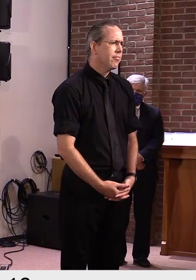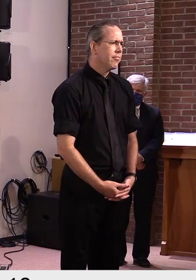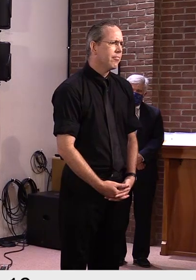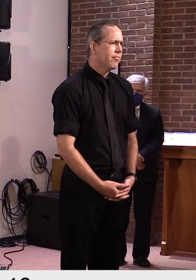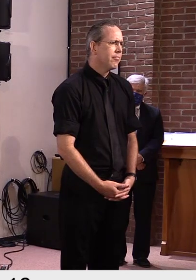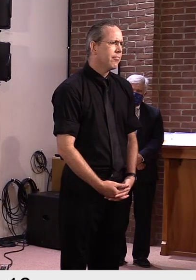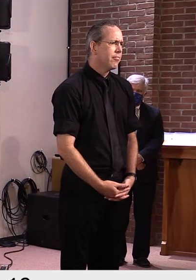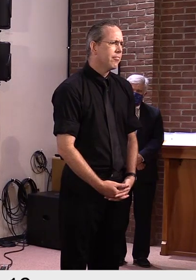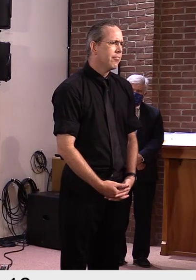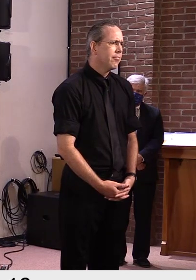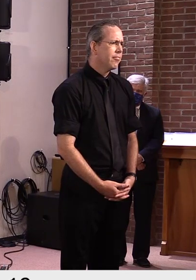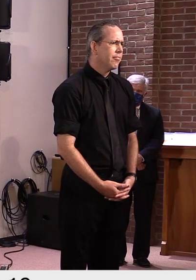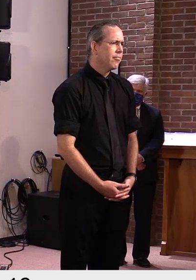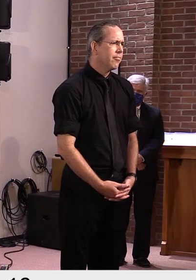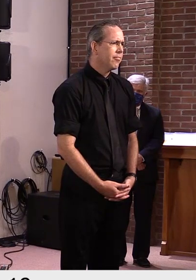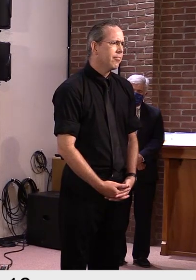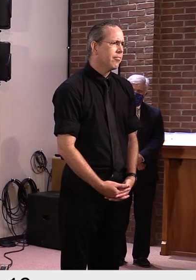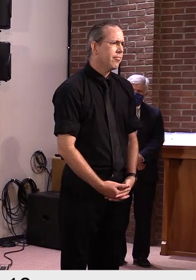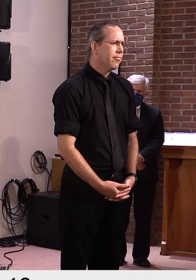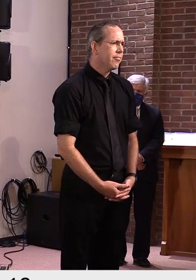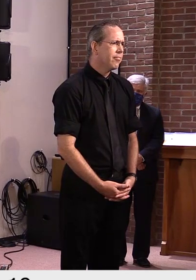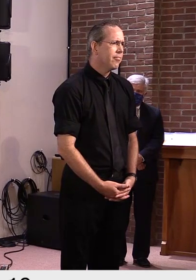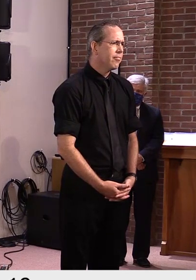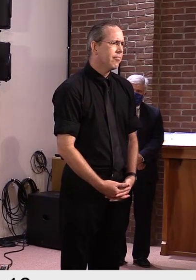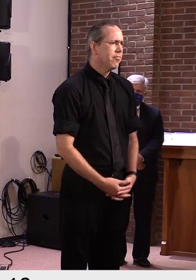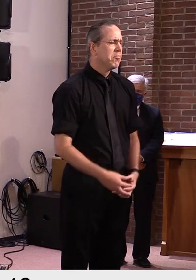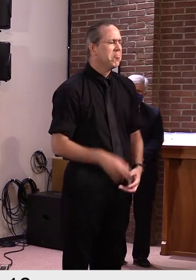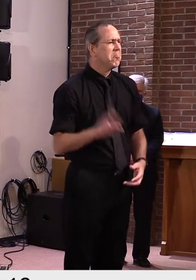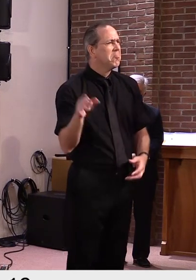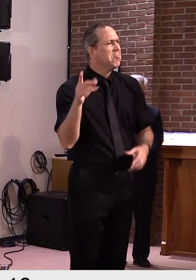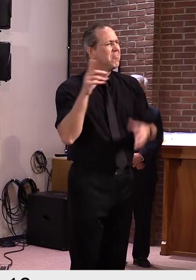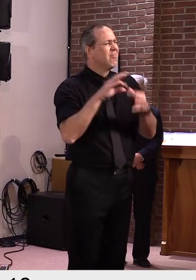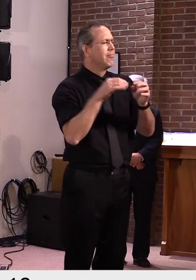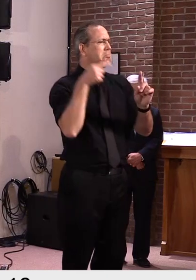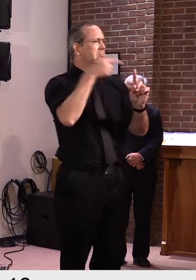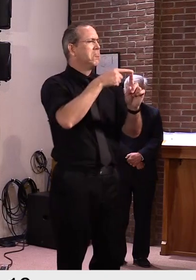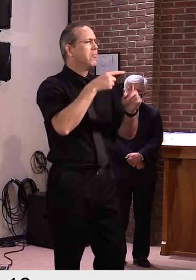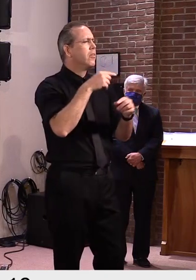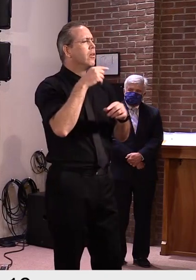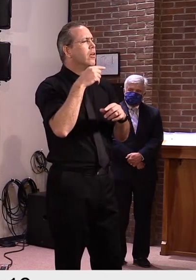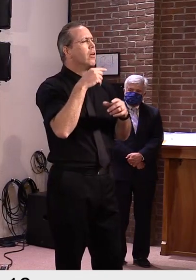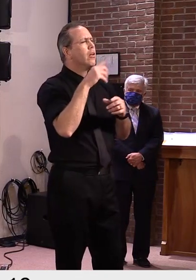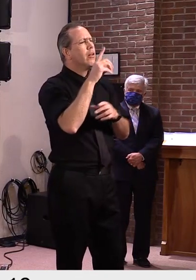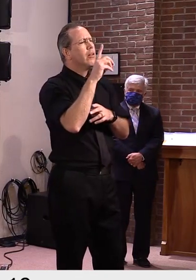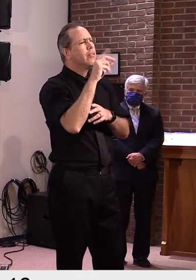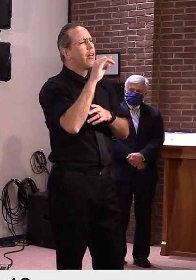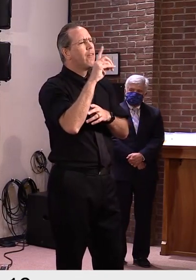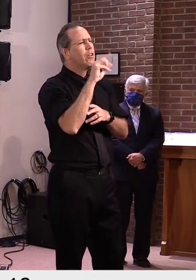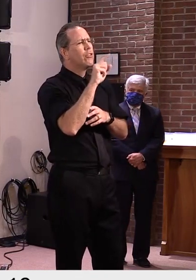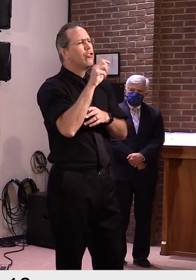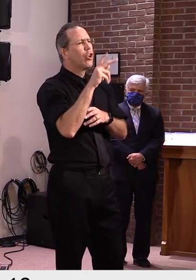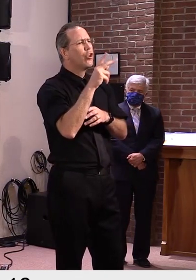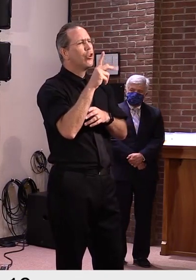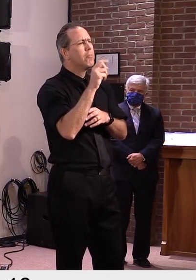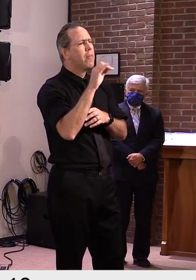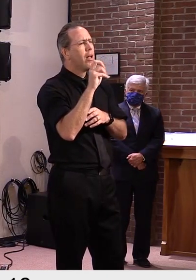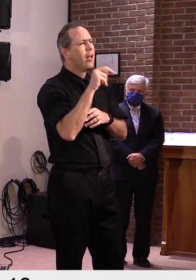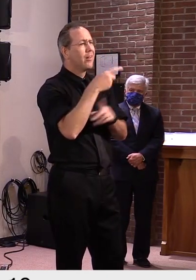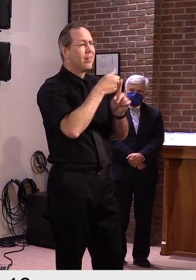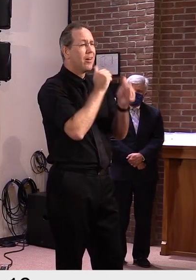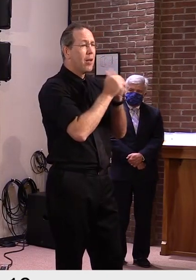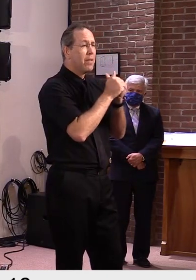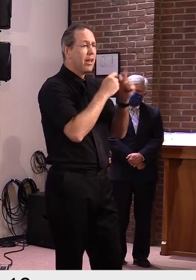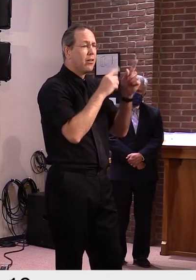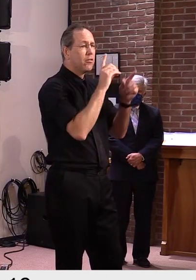strategy, uh, in the election hasn't changed. It never does. Um, I'm going to talk about what I can bring to the table, uh,